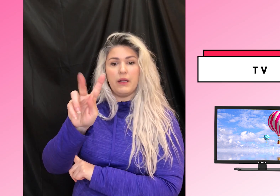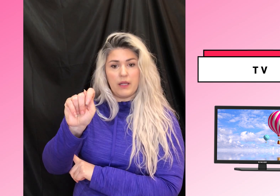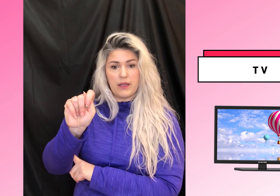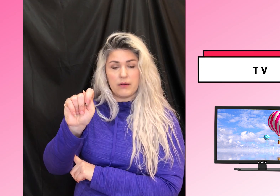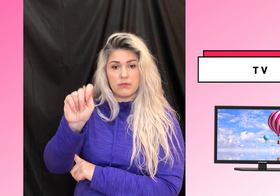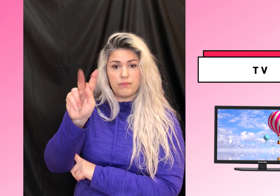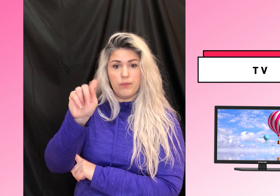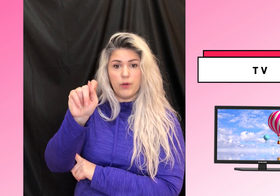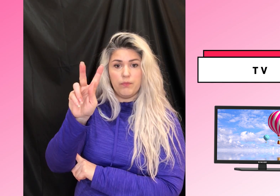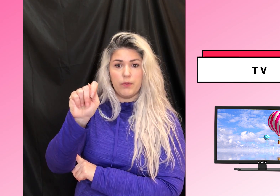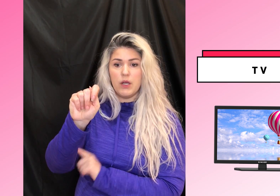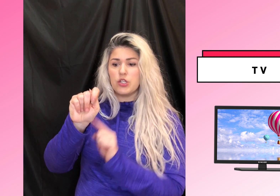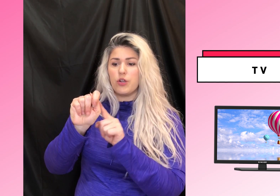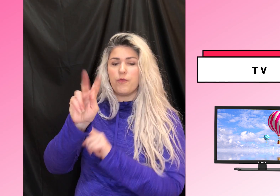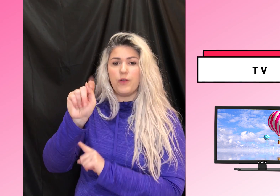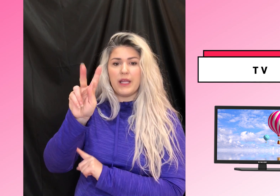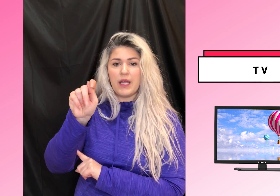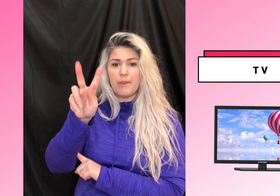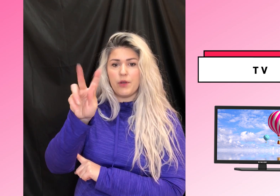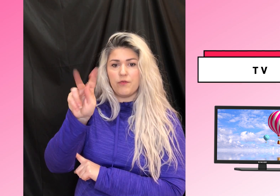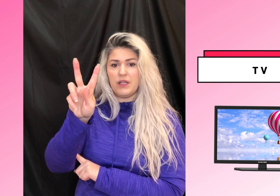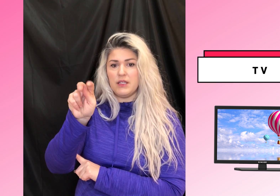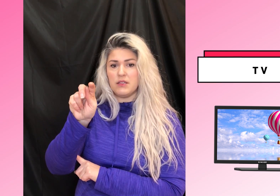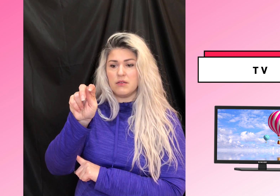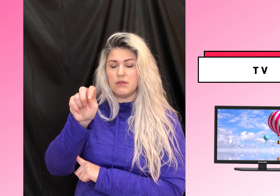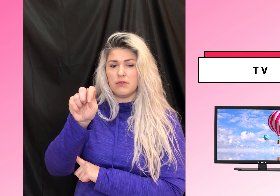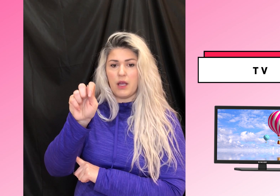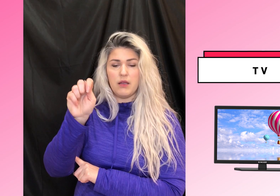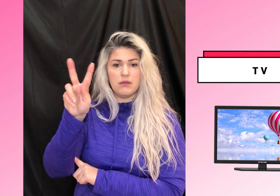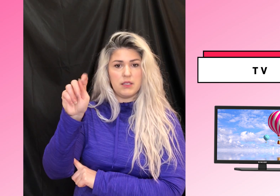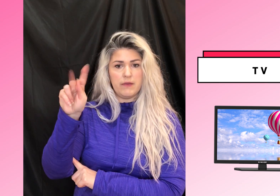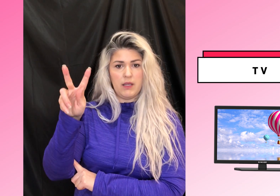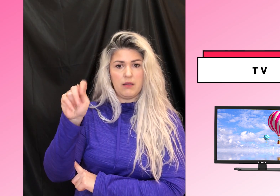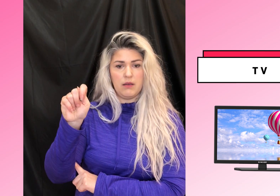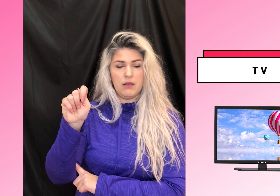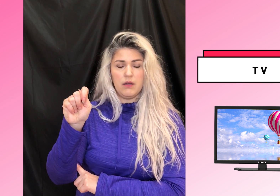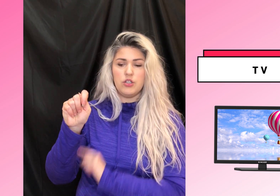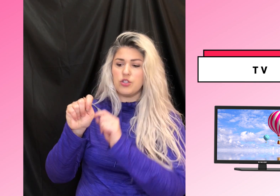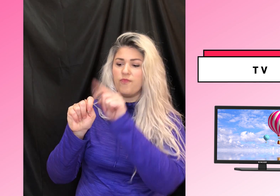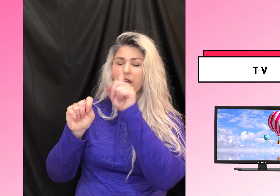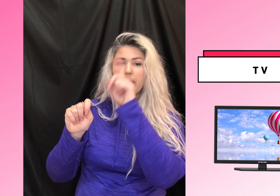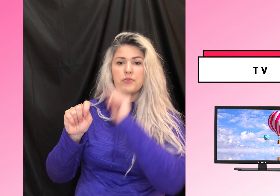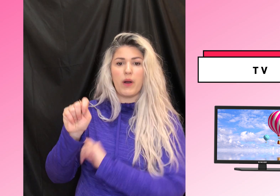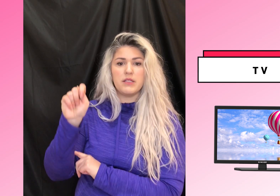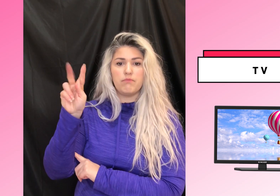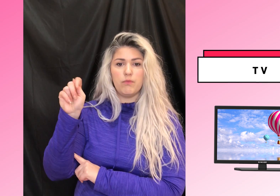repeat it like that. Boom, boom, boom. So you're flicking up your V's. Okay. TV. Just flick them up